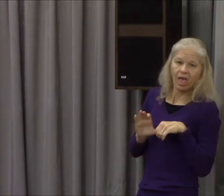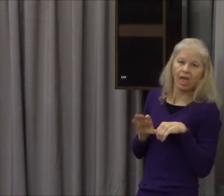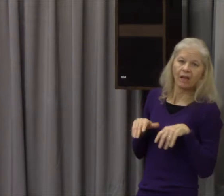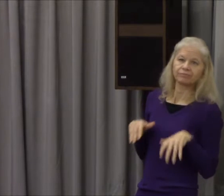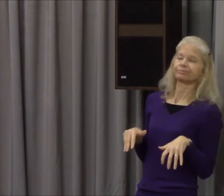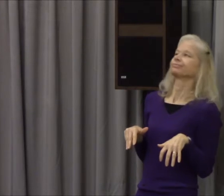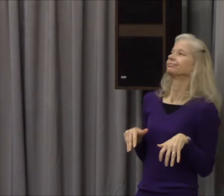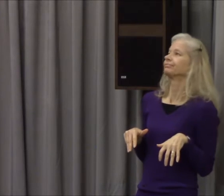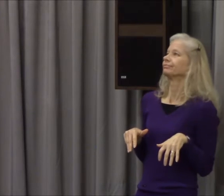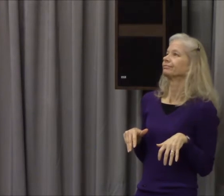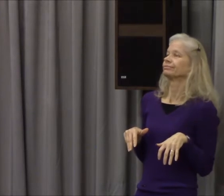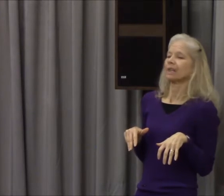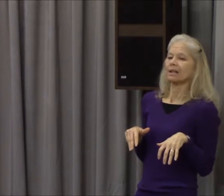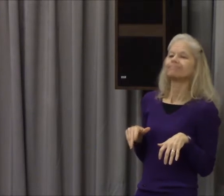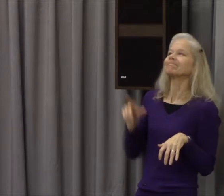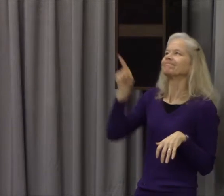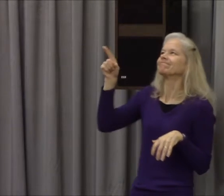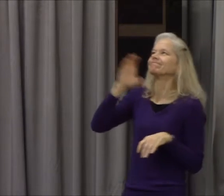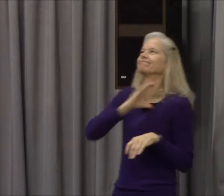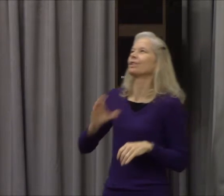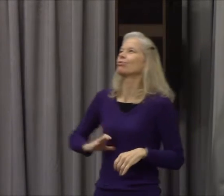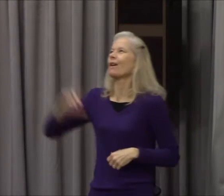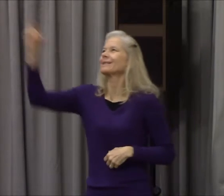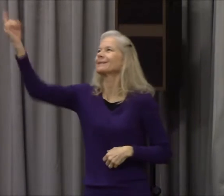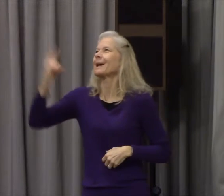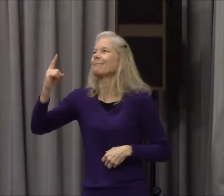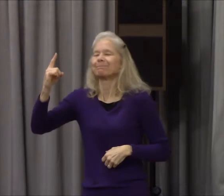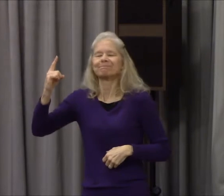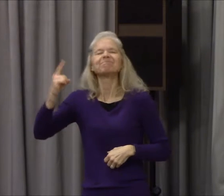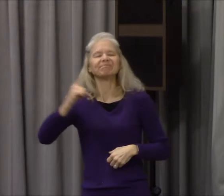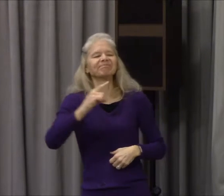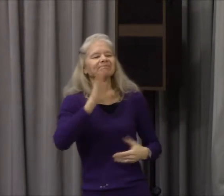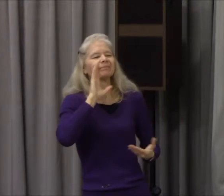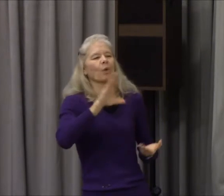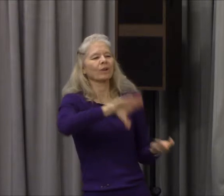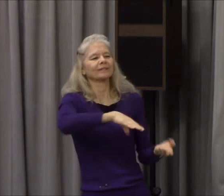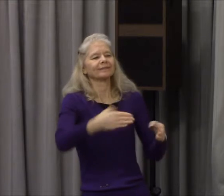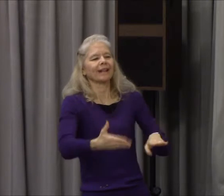I probably give this book but when God came to Mount Sinai